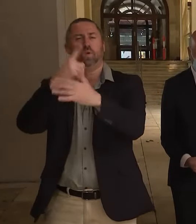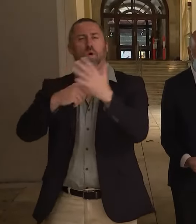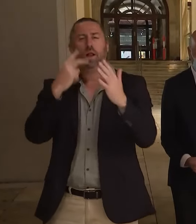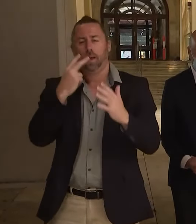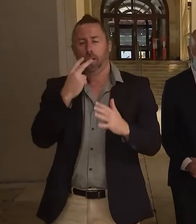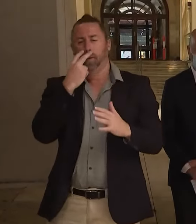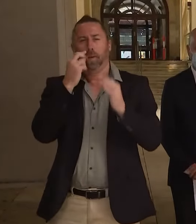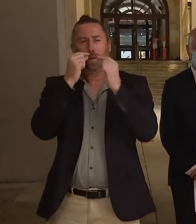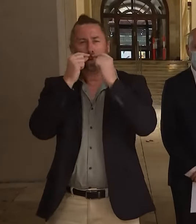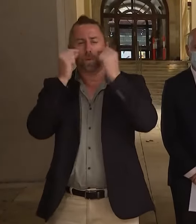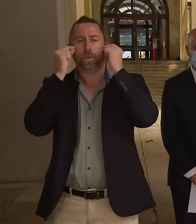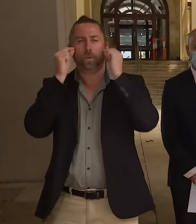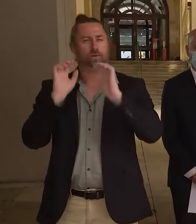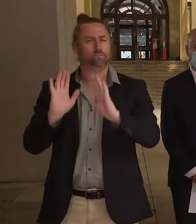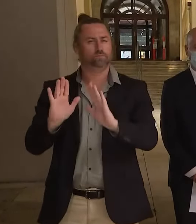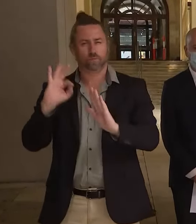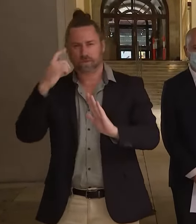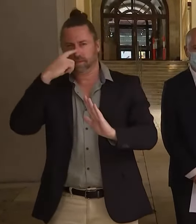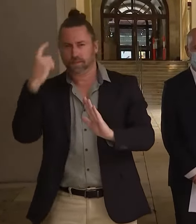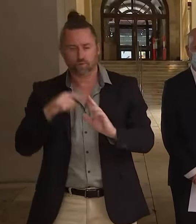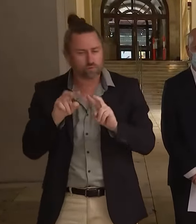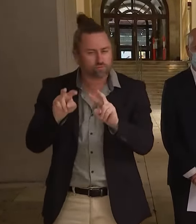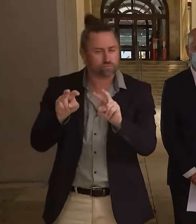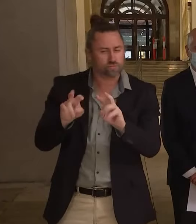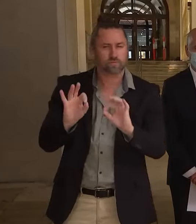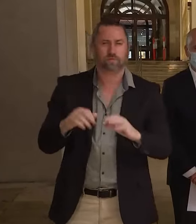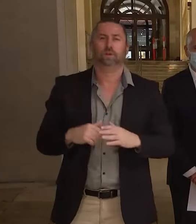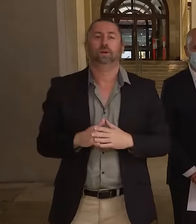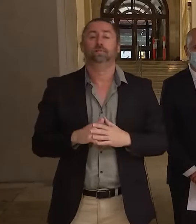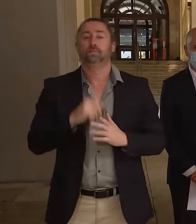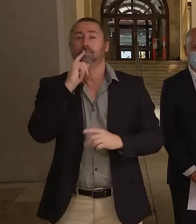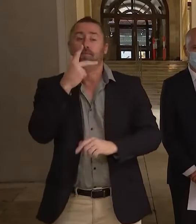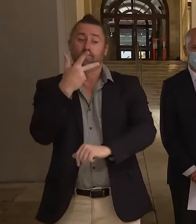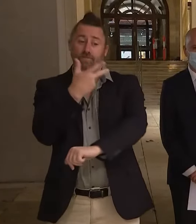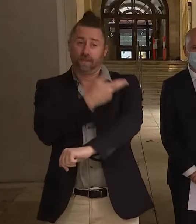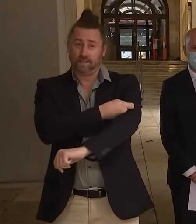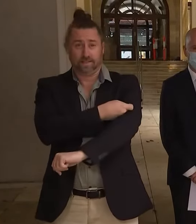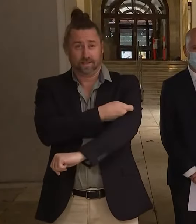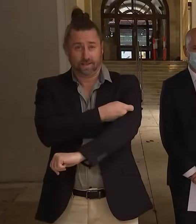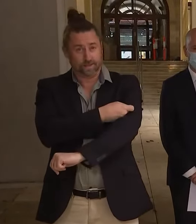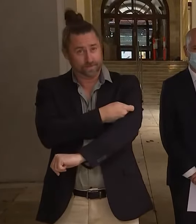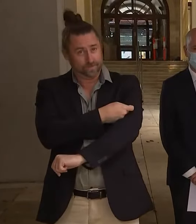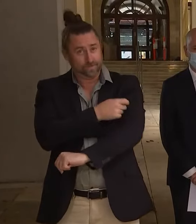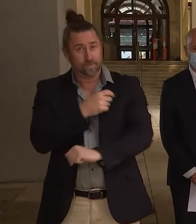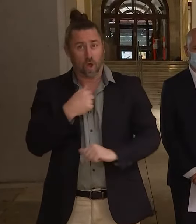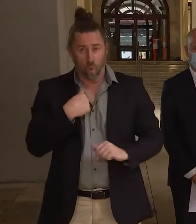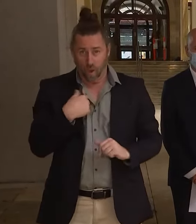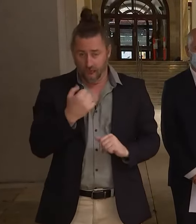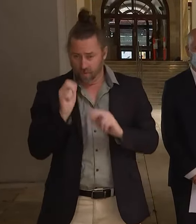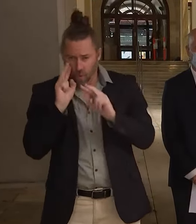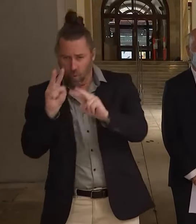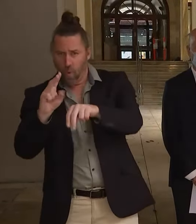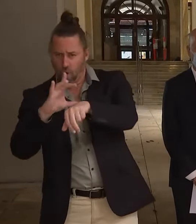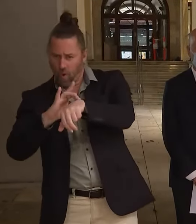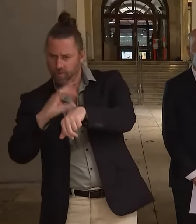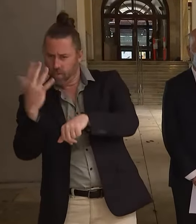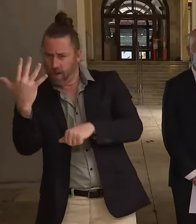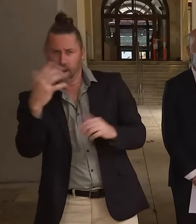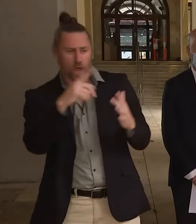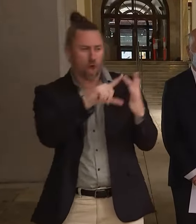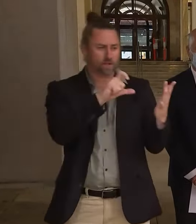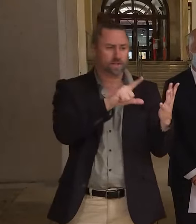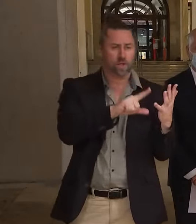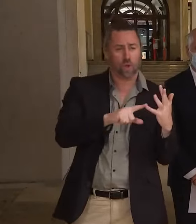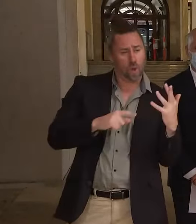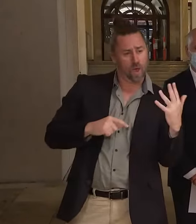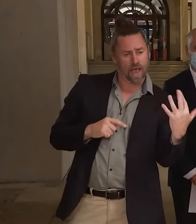Vaccination, can I say what we're seeing in our hospitalisation rates right now and in ICU reflects our vaccination